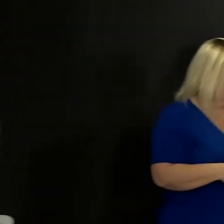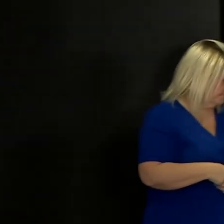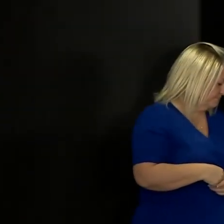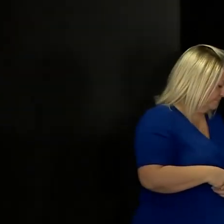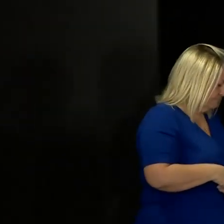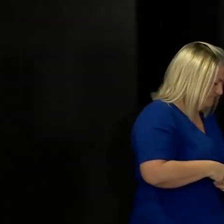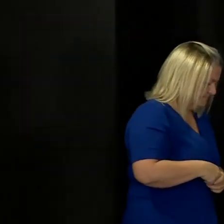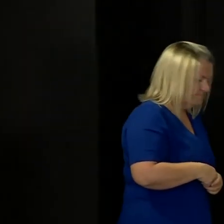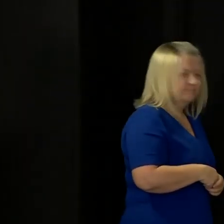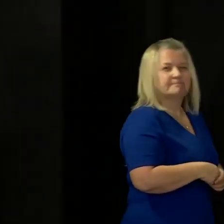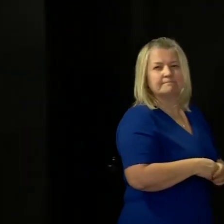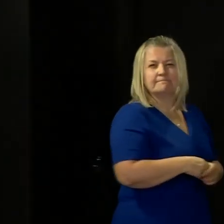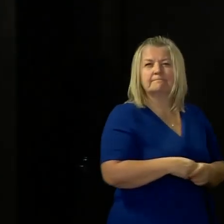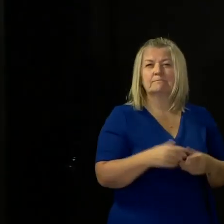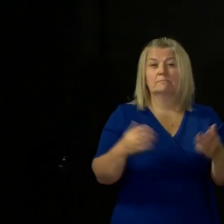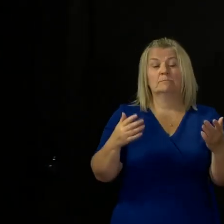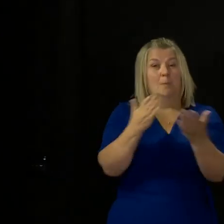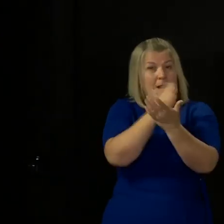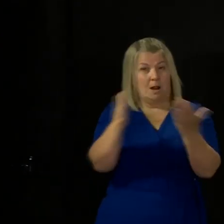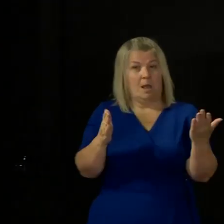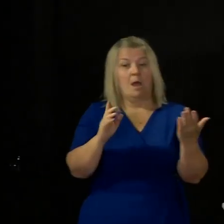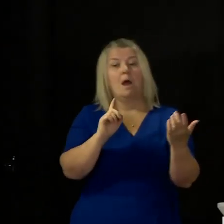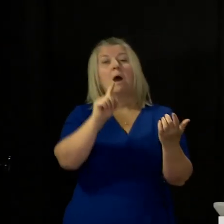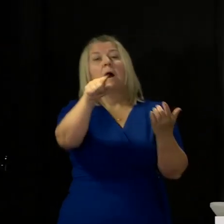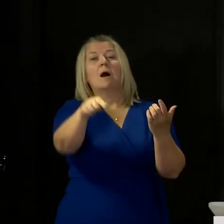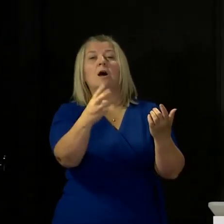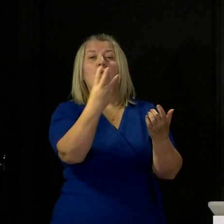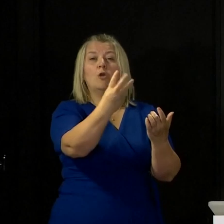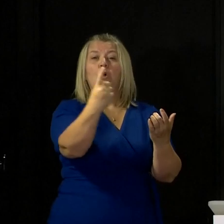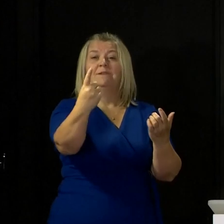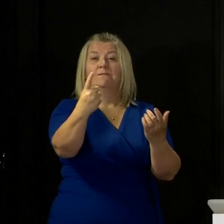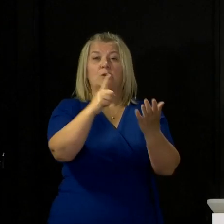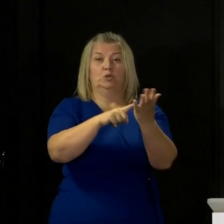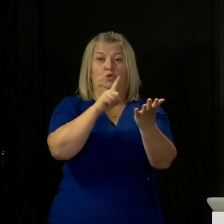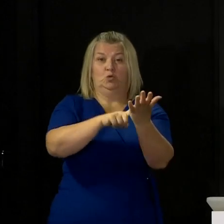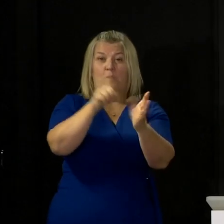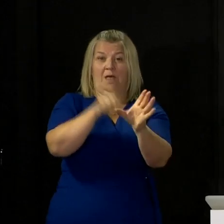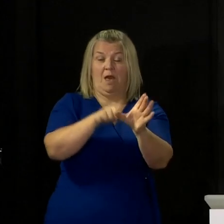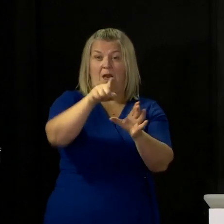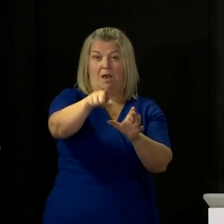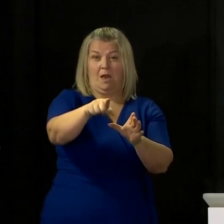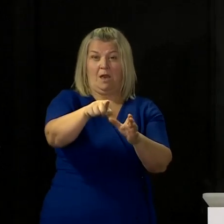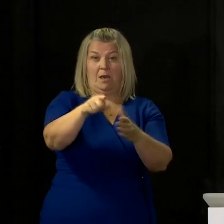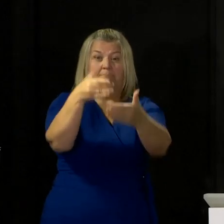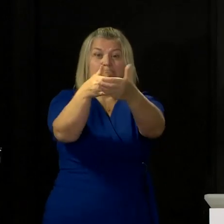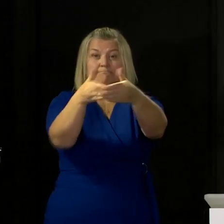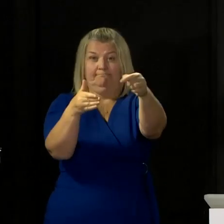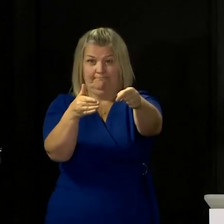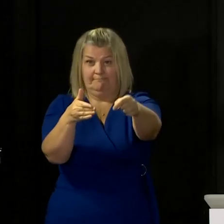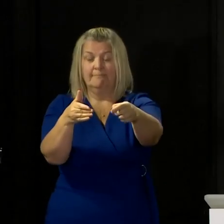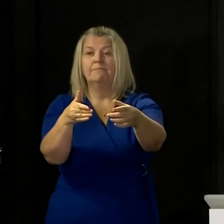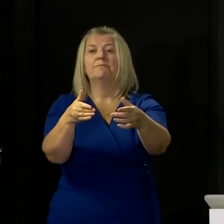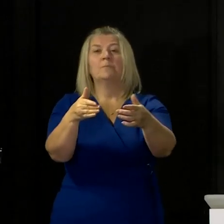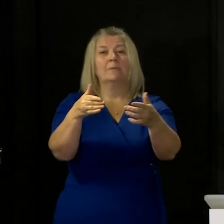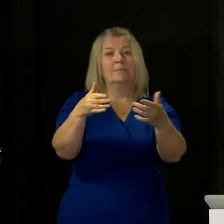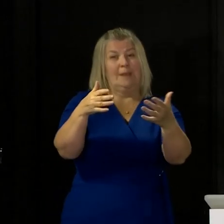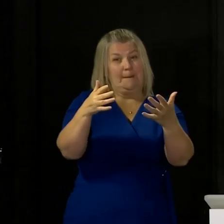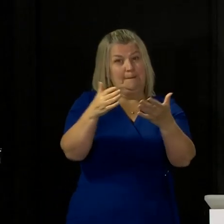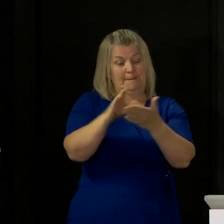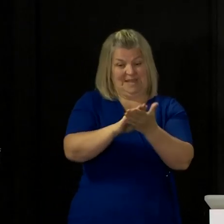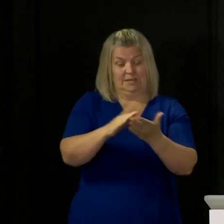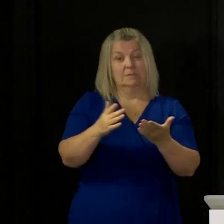that we have given today is a backstop date. It's a date to give us the time that we think we may need